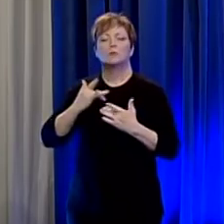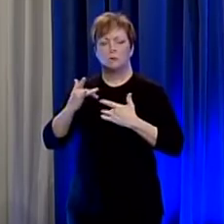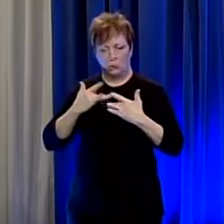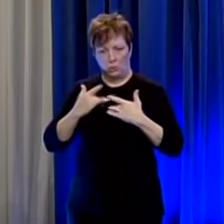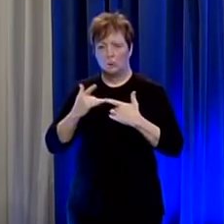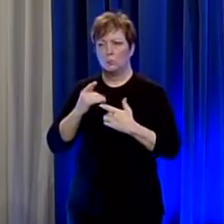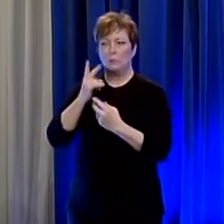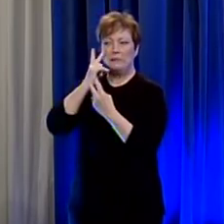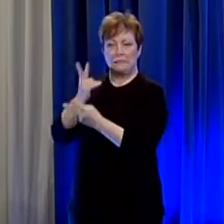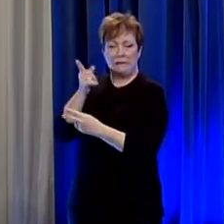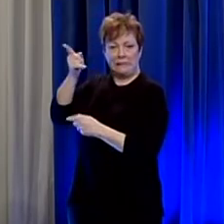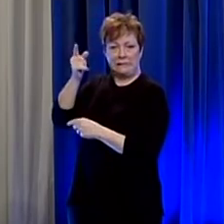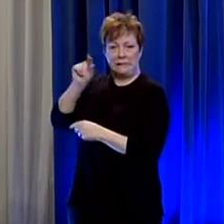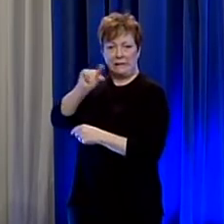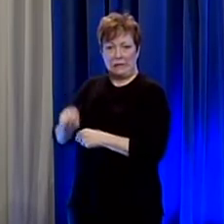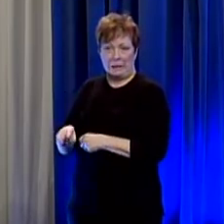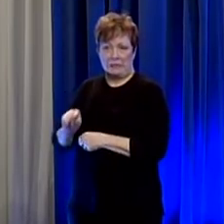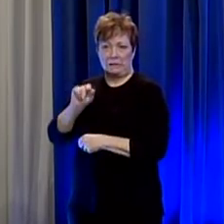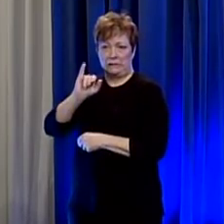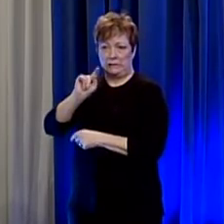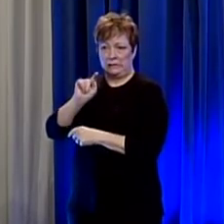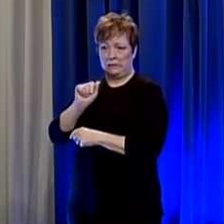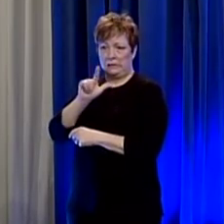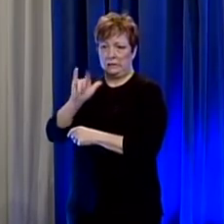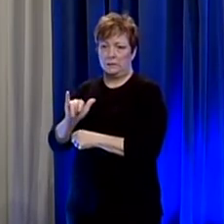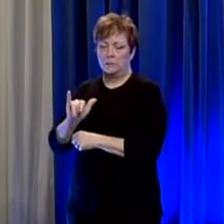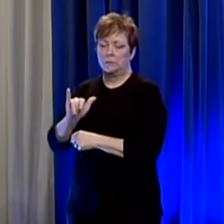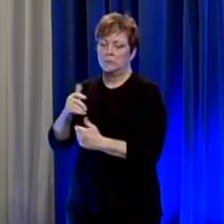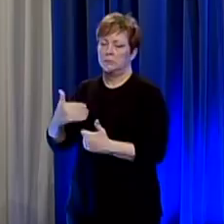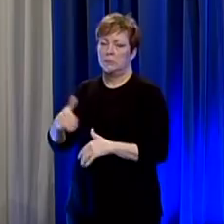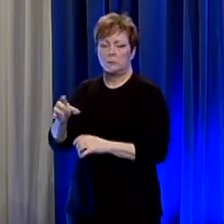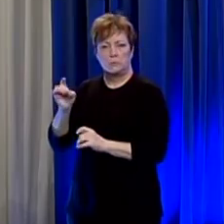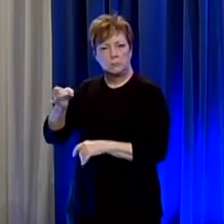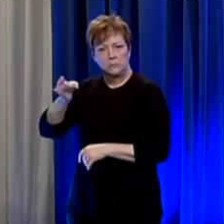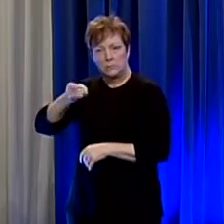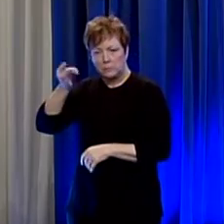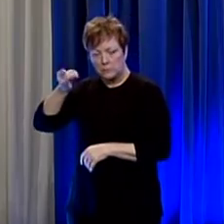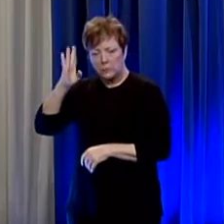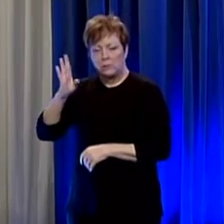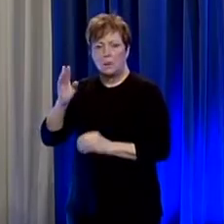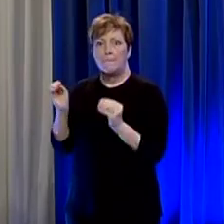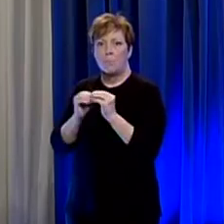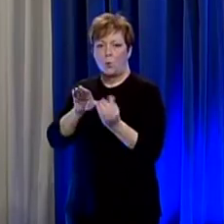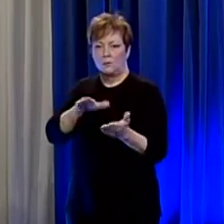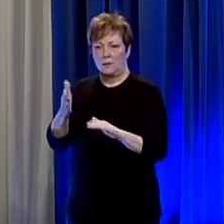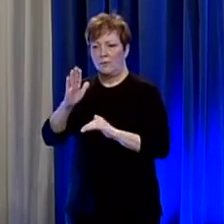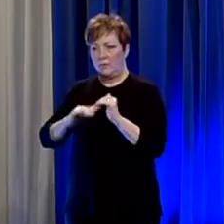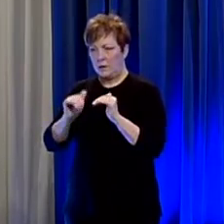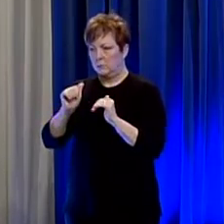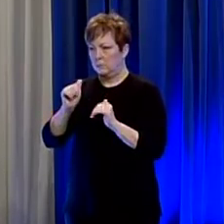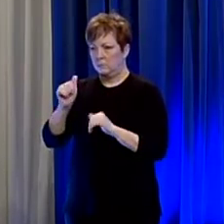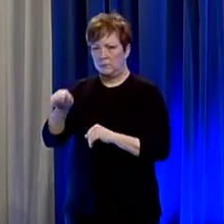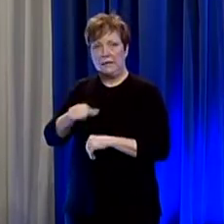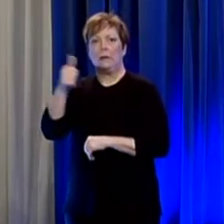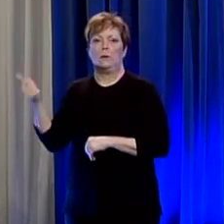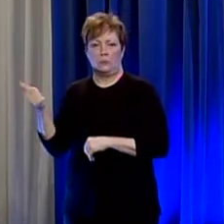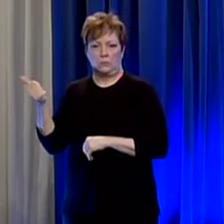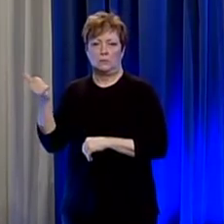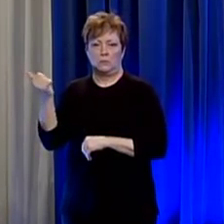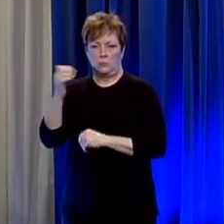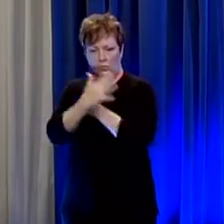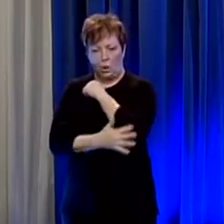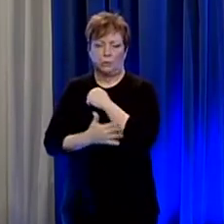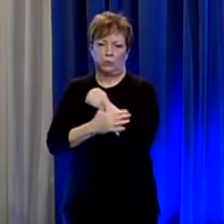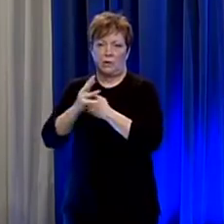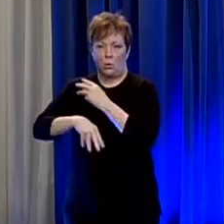we've seen in italy recently as you know italy's been hit particularly hard and italy has had more deaths than any country in the world at this time even